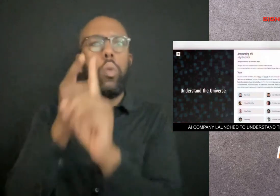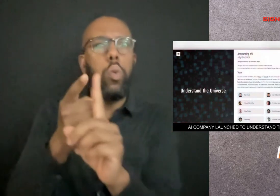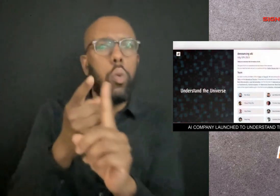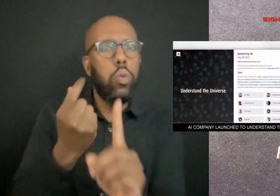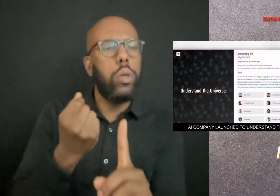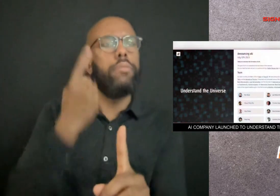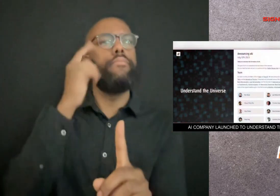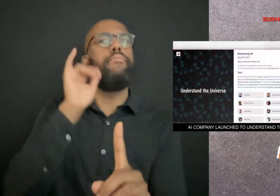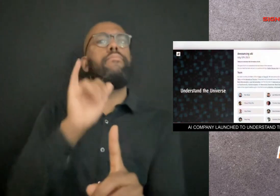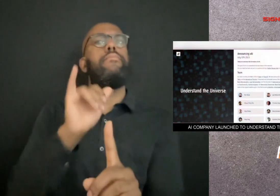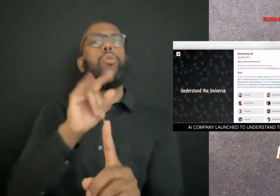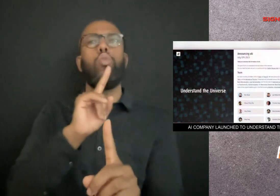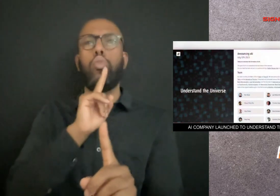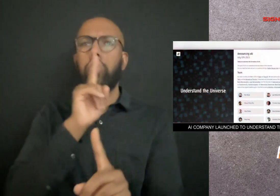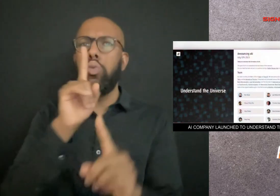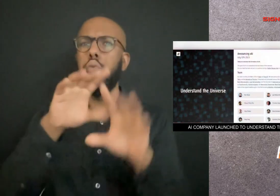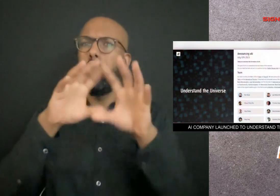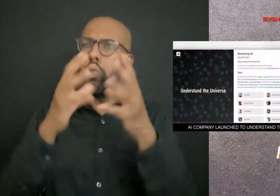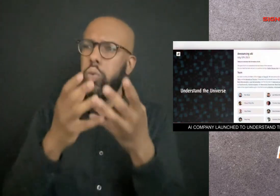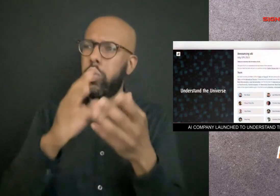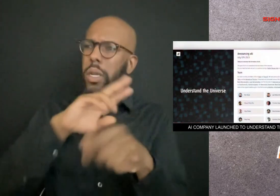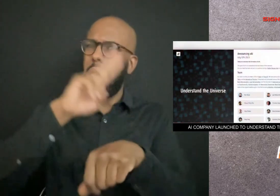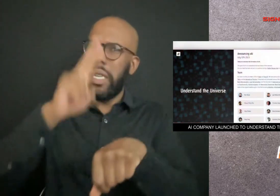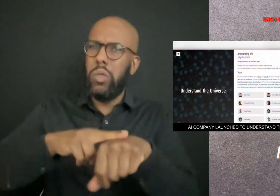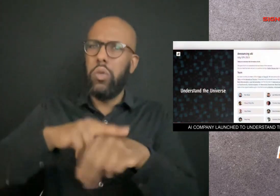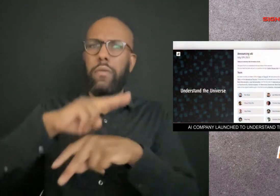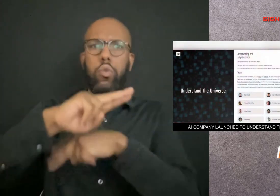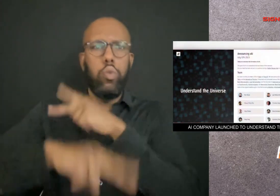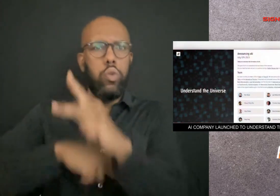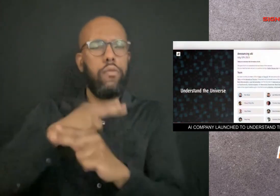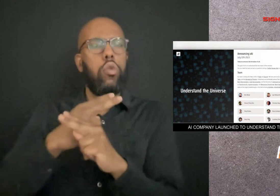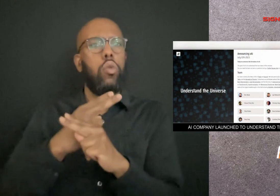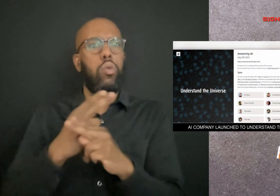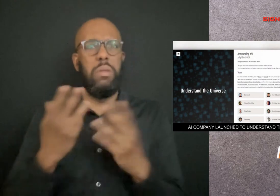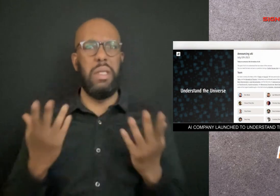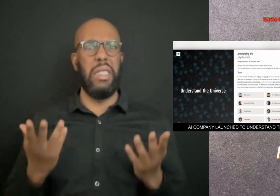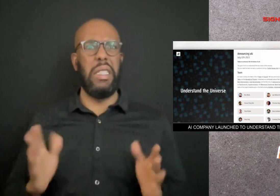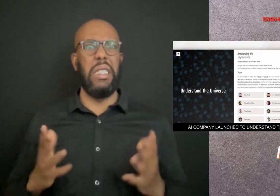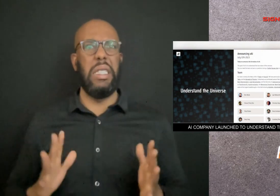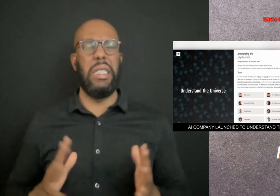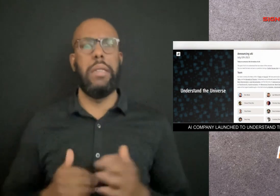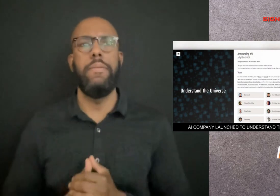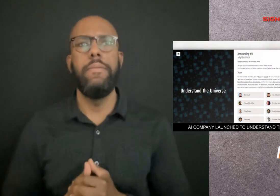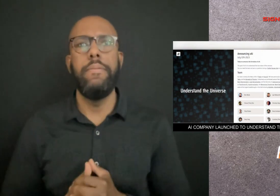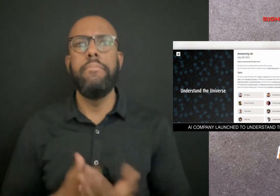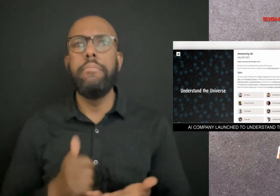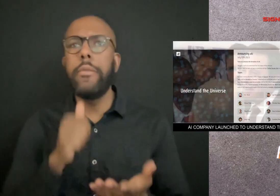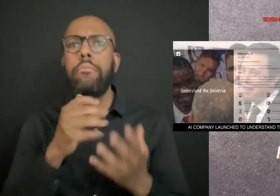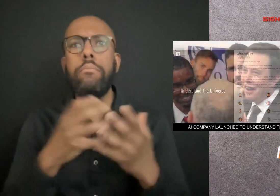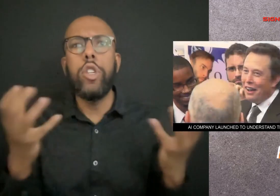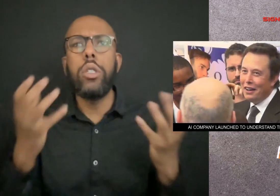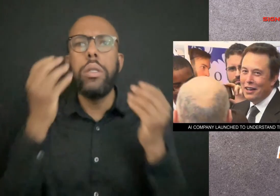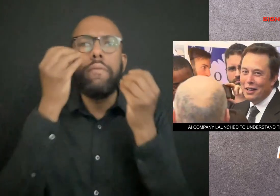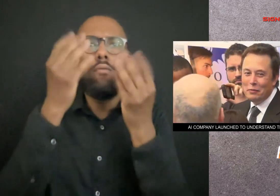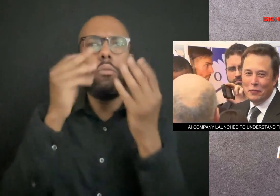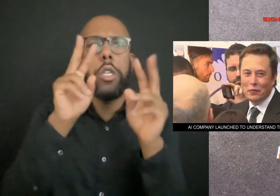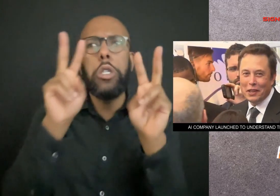understanding the true nature of the universe. And that's it. There isn't much more information